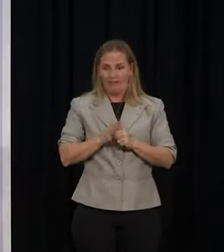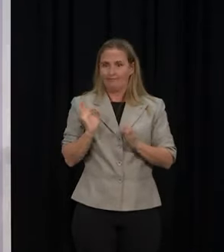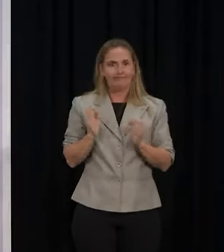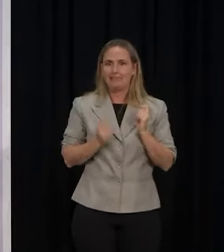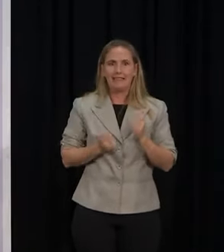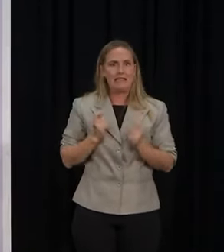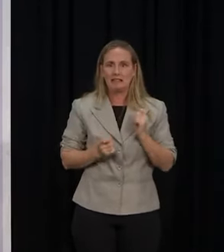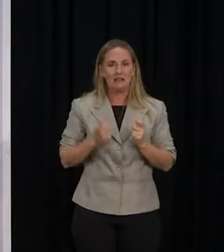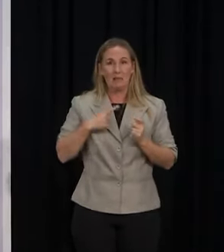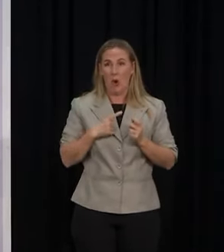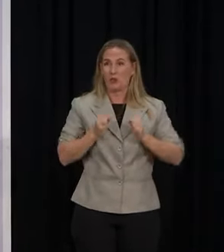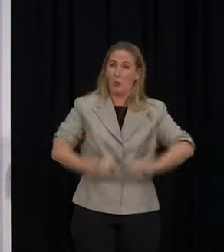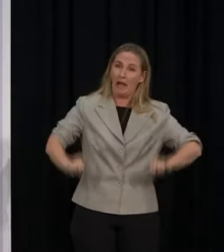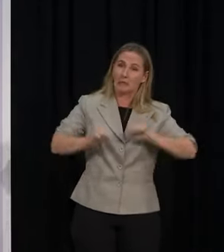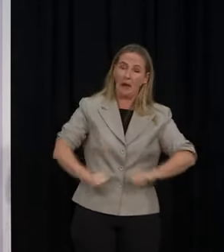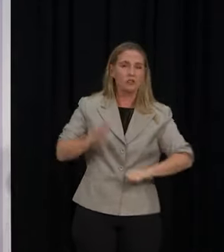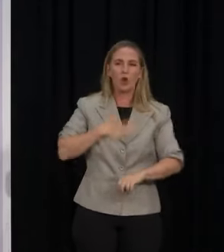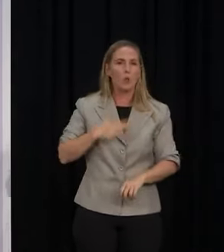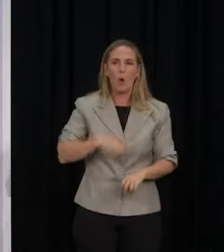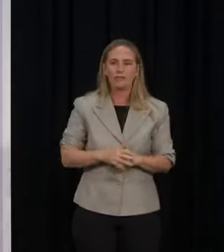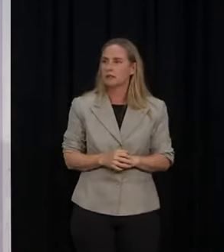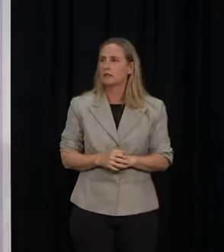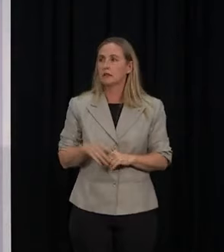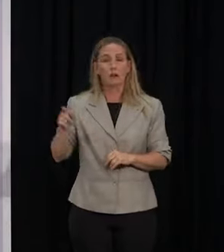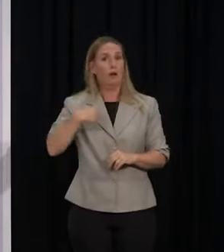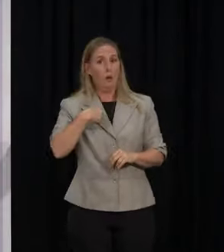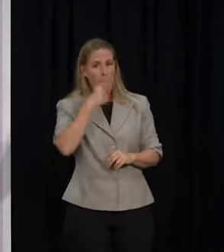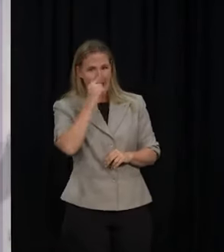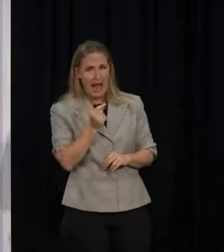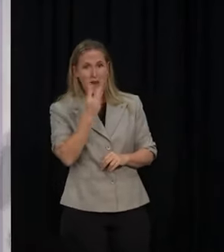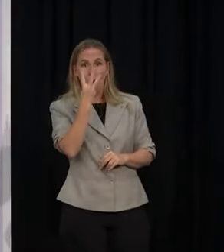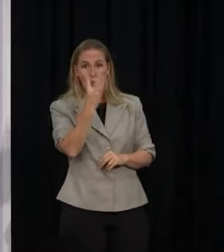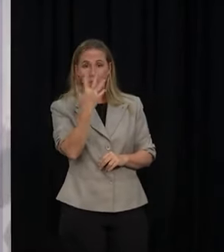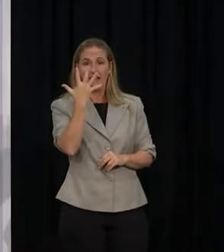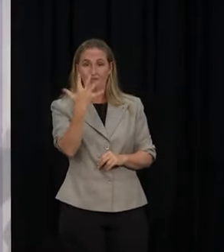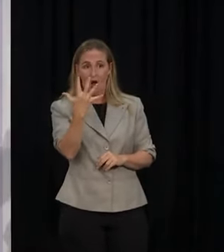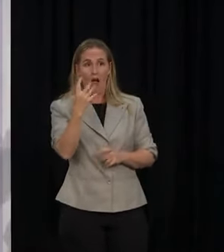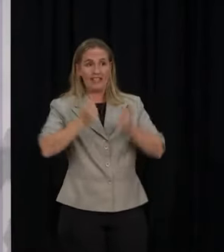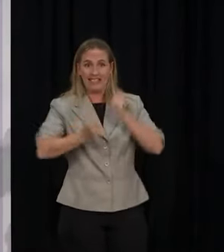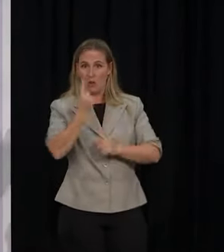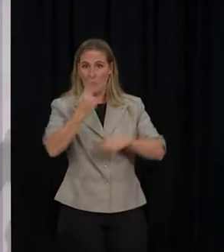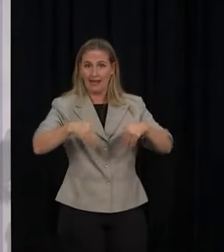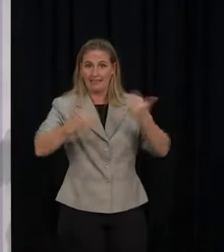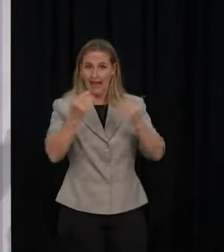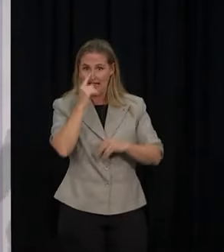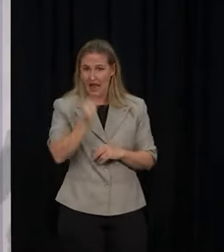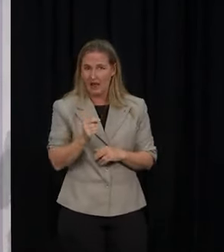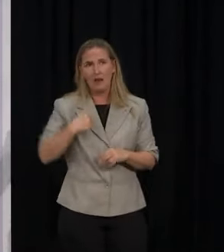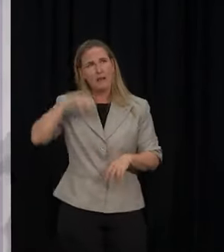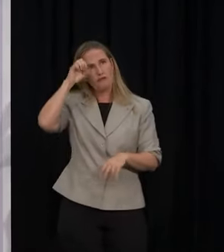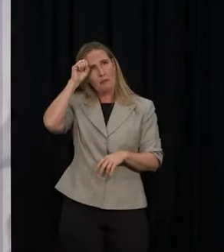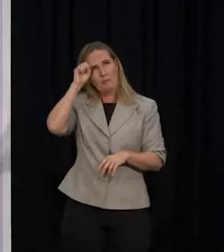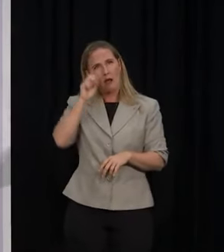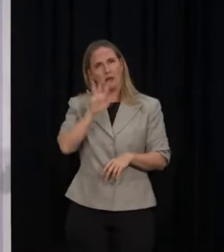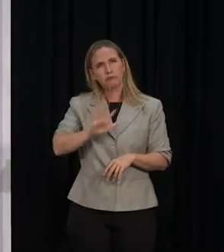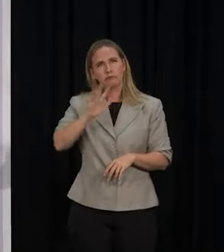to process 35,000 or more PCR tests in any given day. My recollection is that we processed somewhere in the